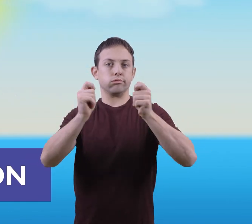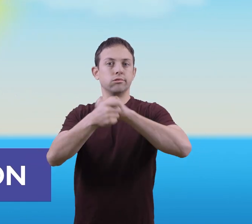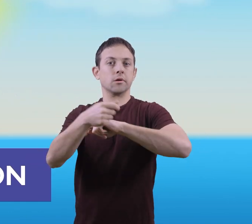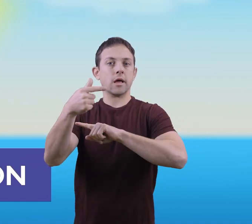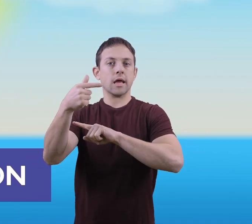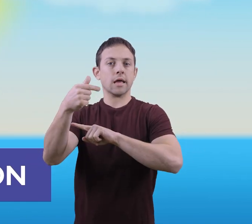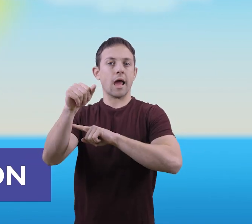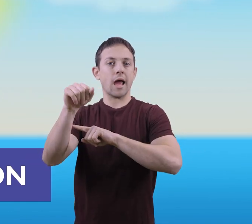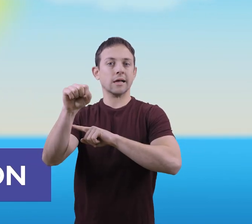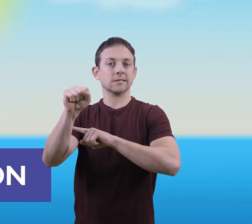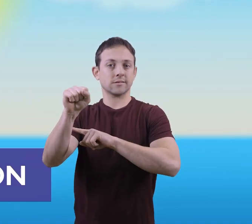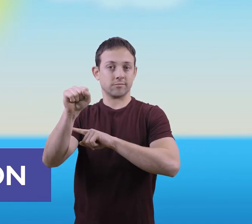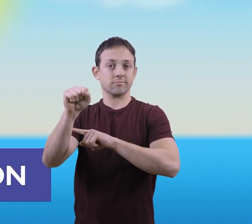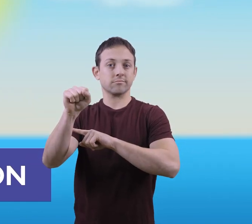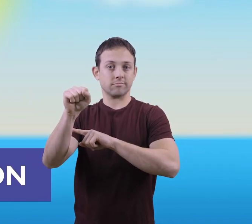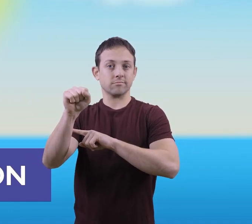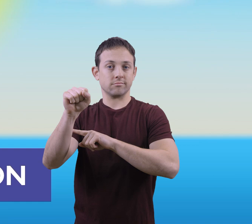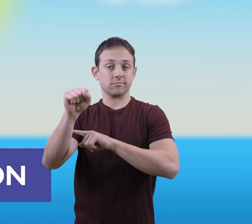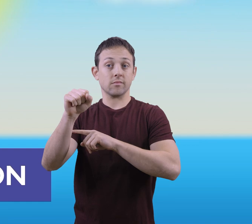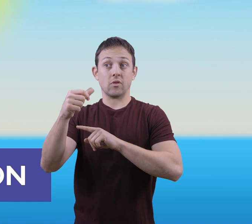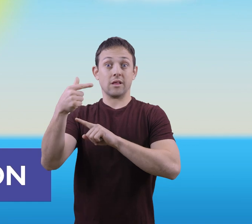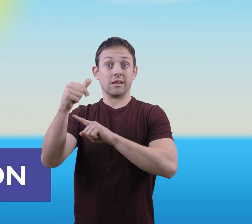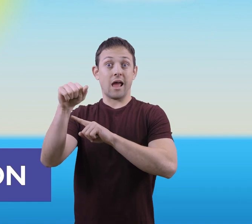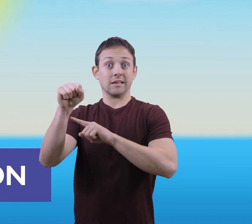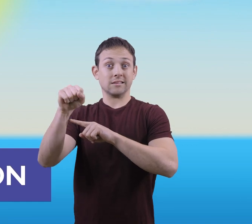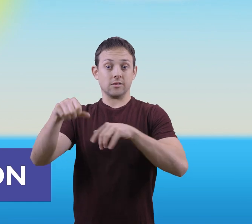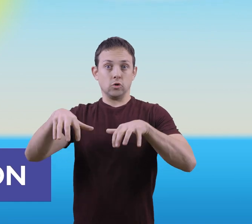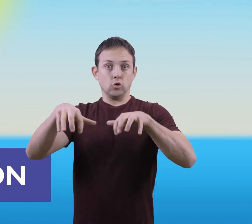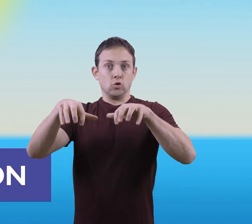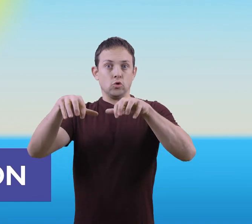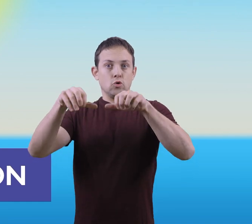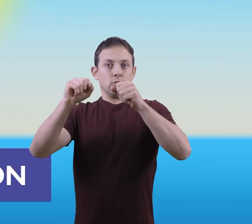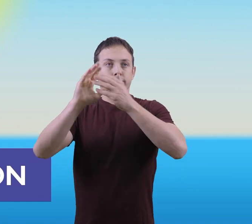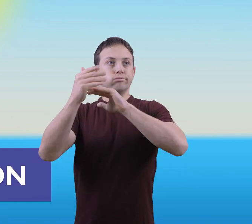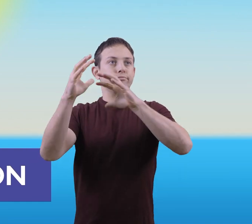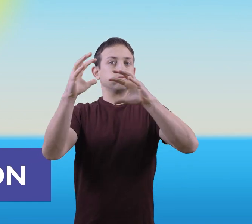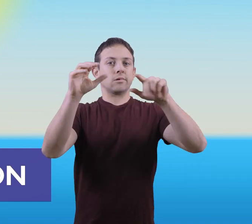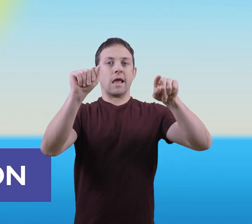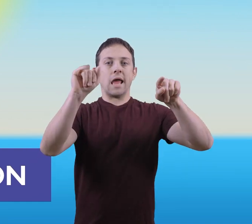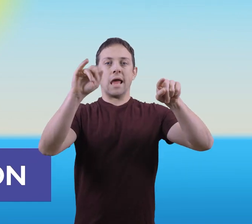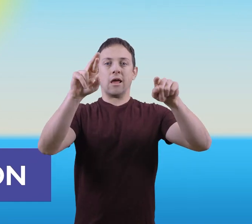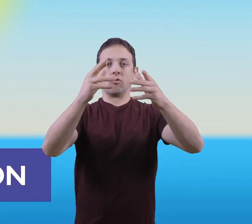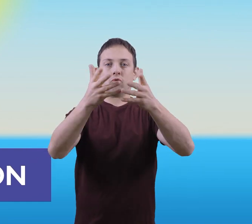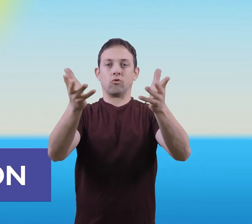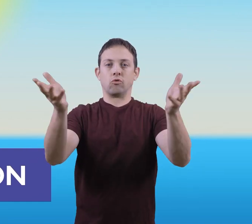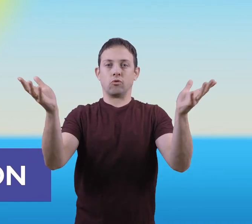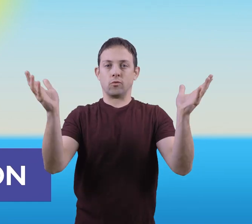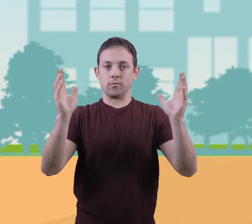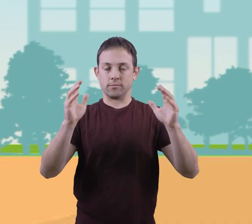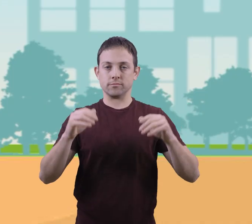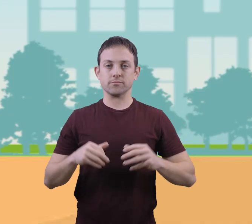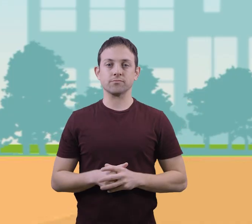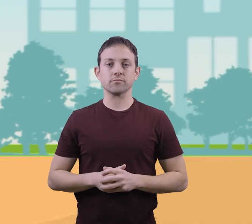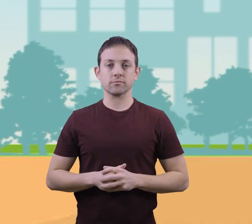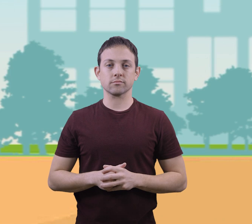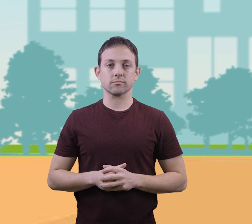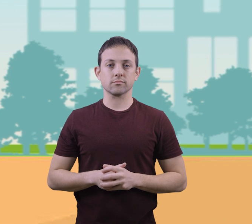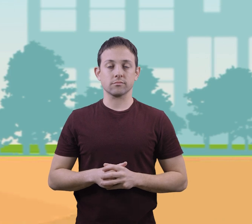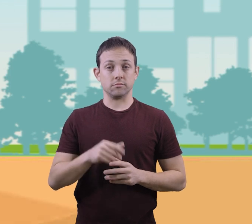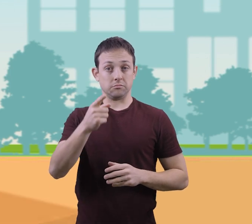gas. This gas then evaporates into the air. You can see